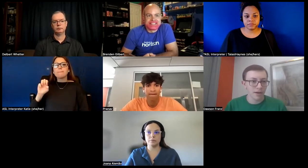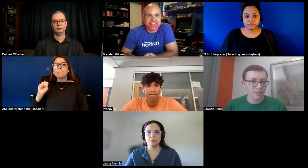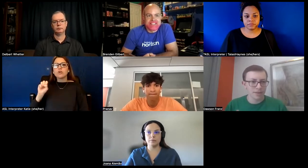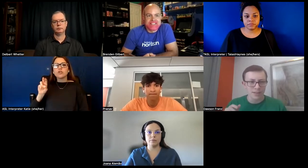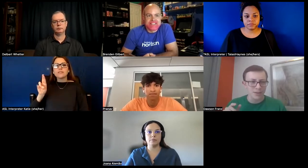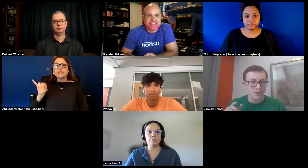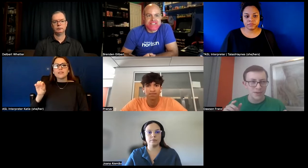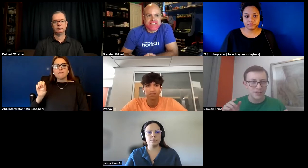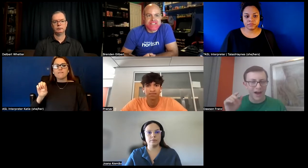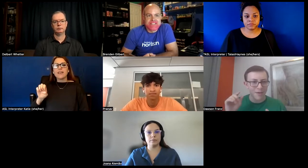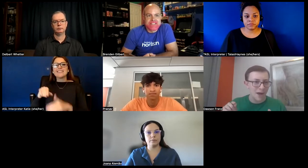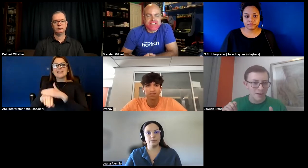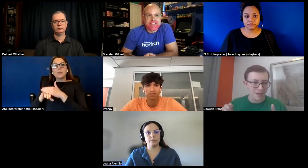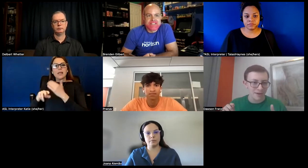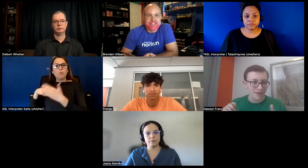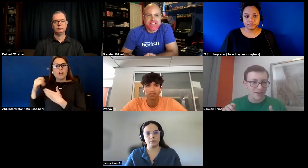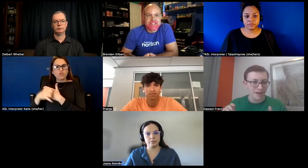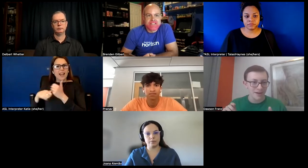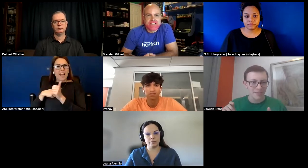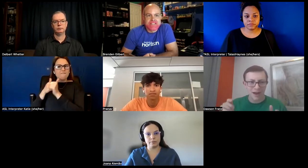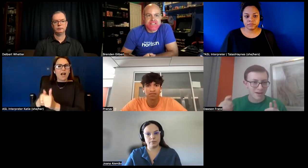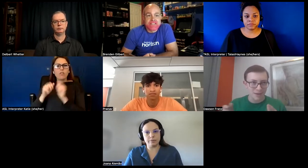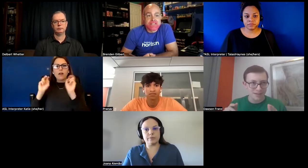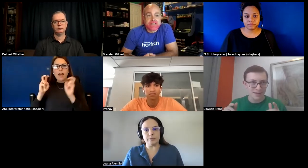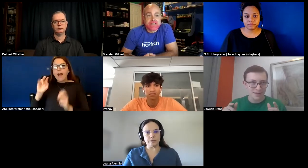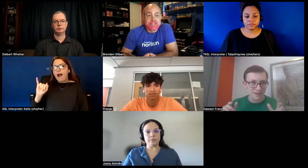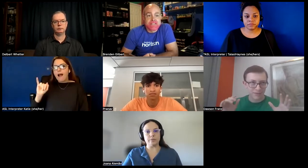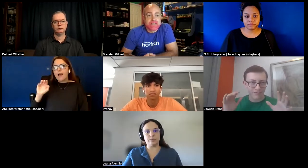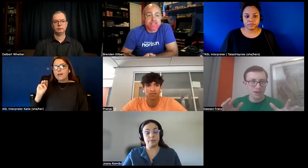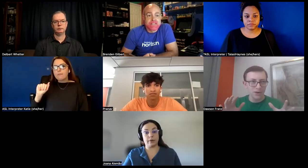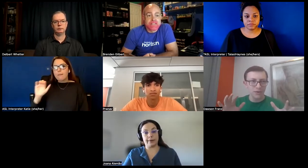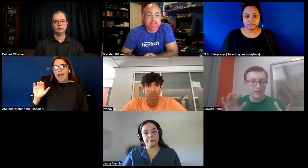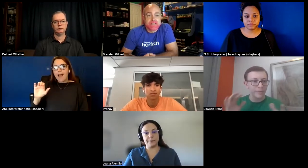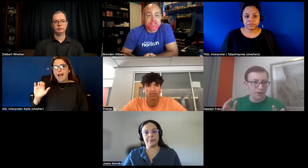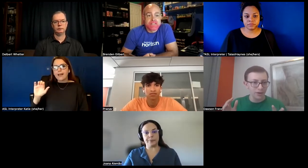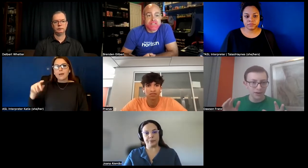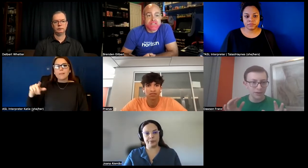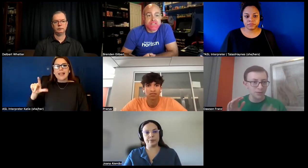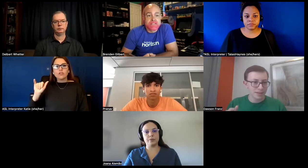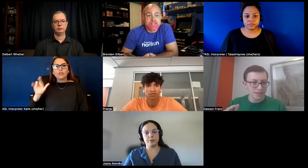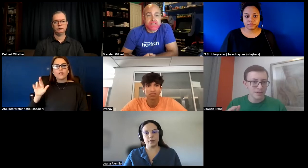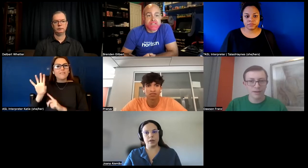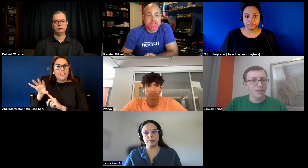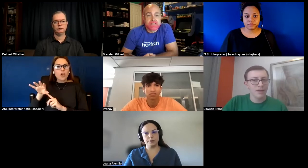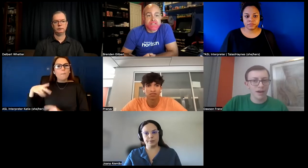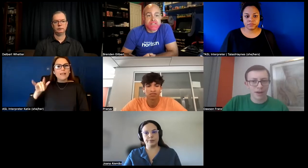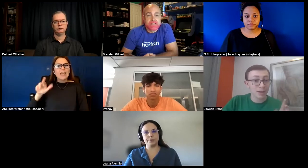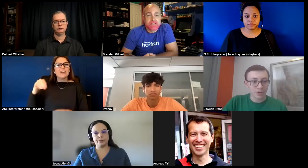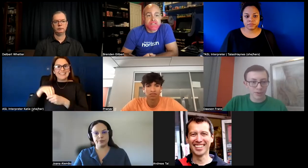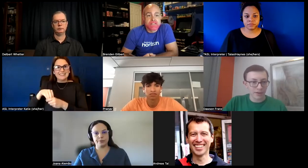because i saw the the imac player um the imac like video player in 360 um and i can share the link